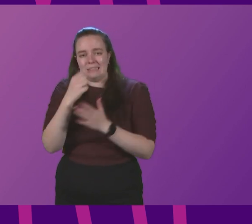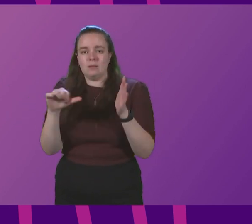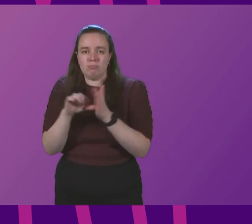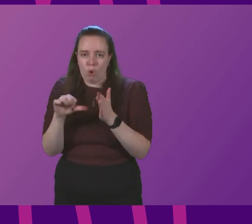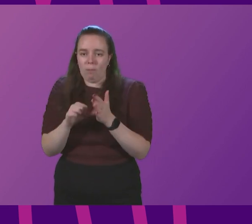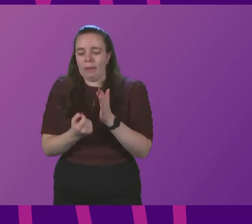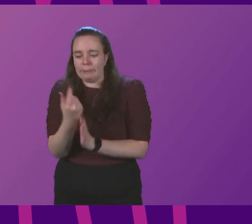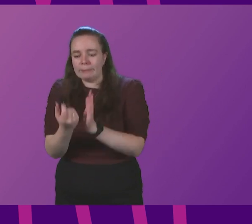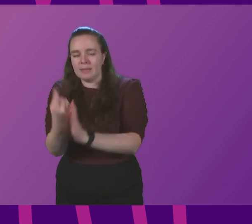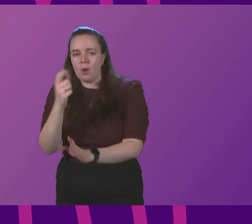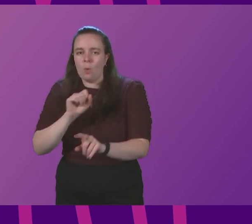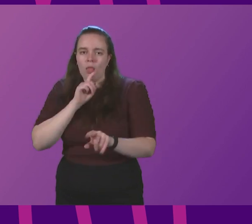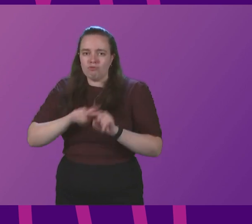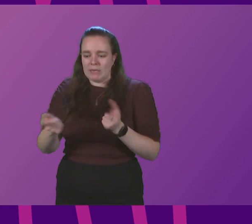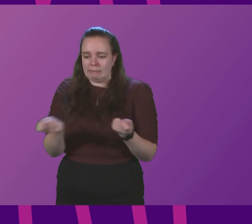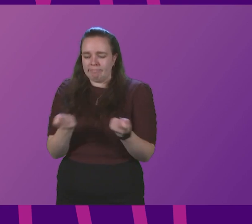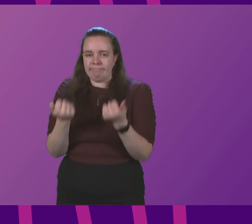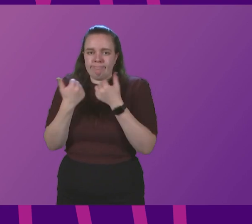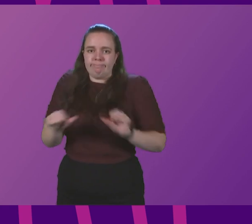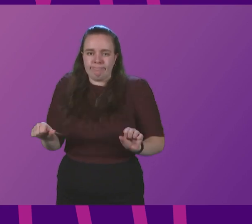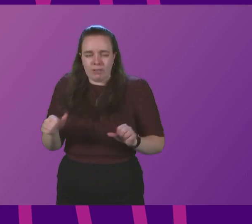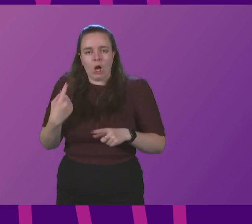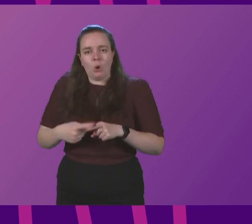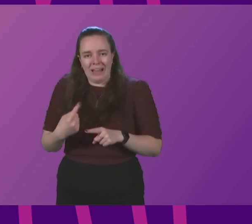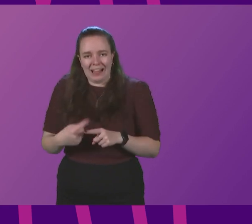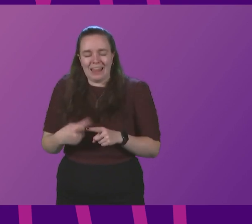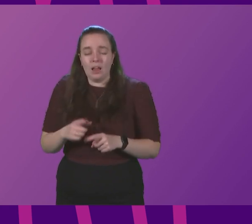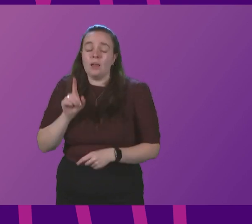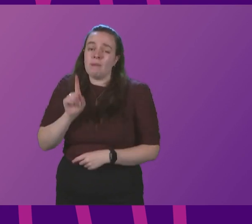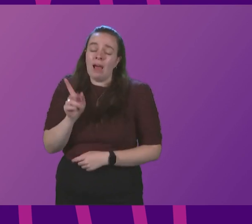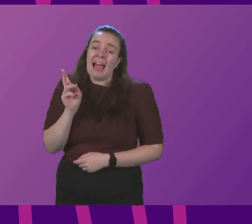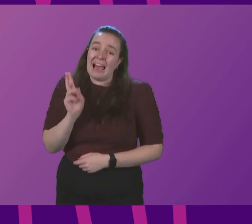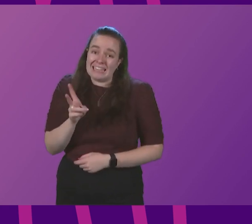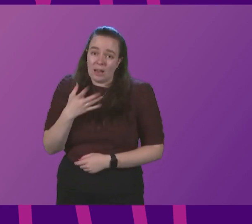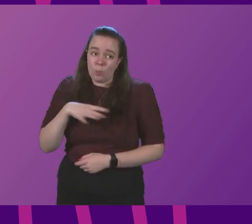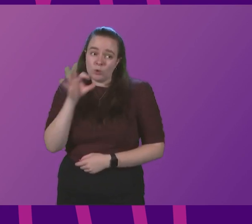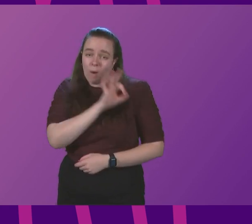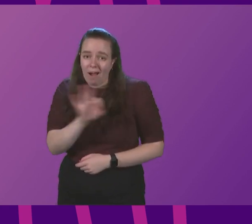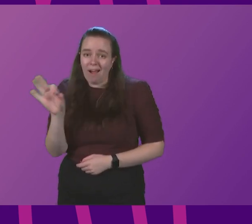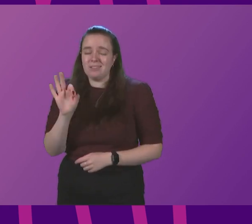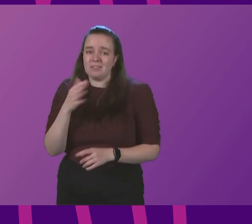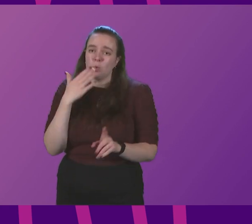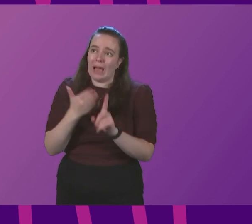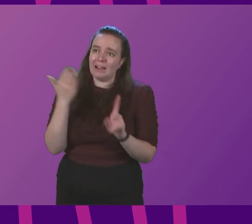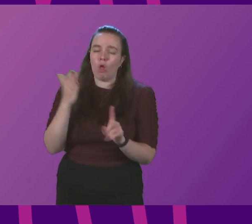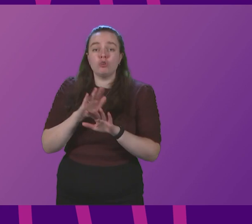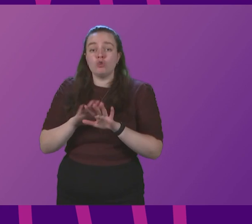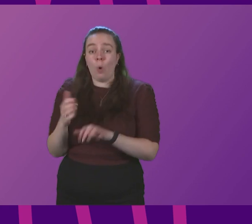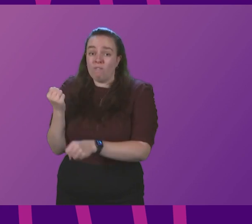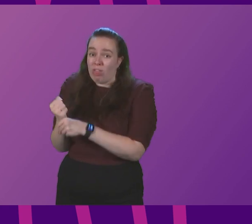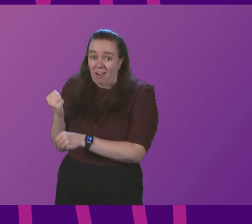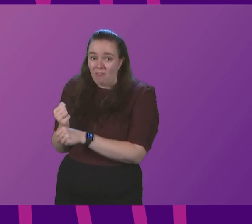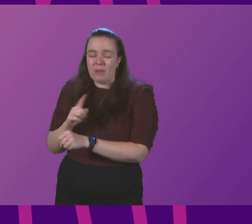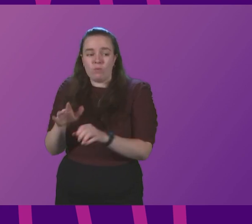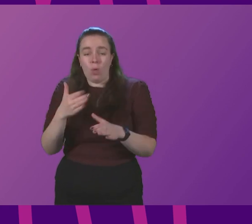times and we work to resolve those problems as quickly as we can. But again, I would ask everybody to acknowledge, not for the sake of the government, but for